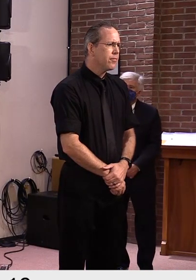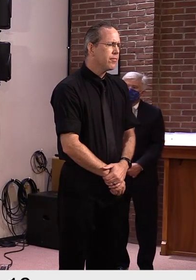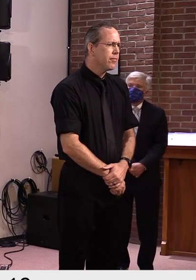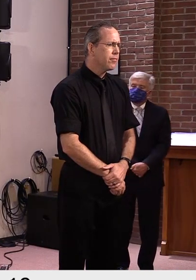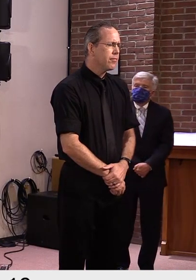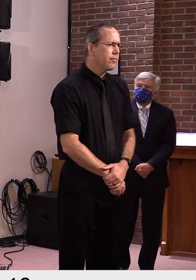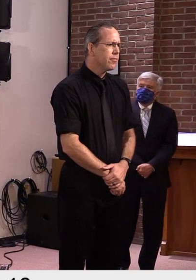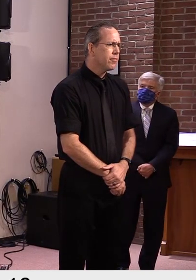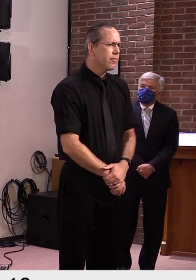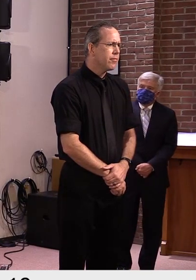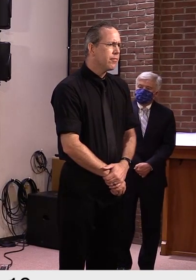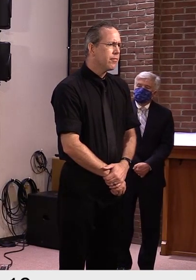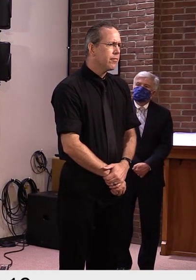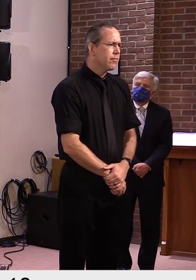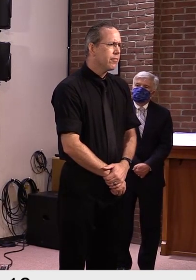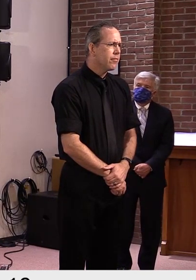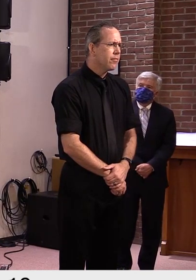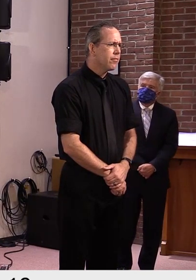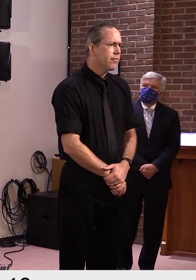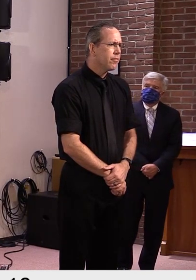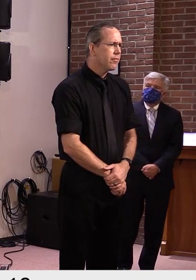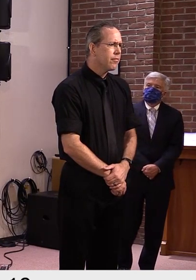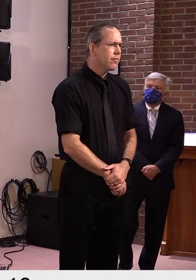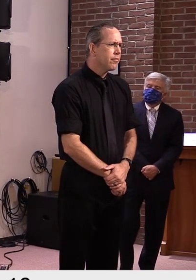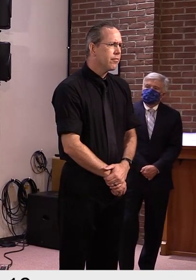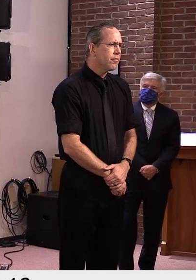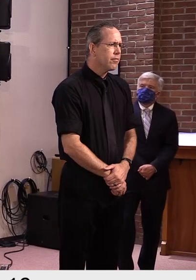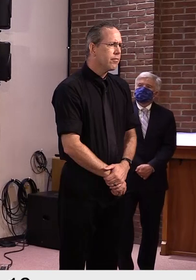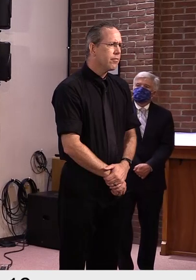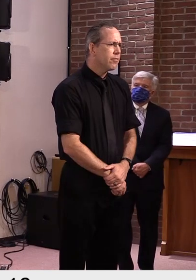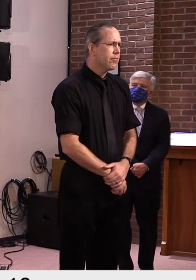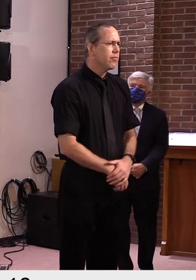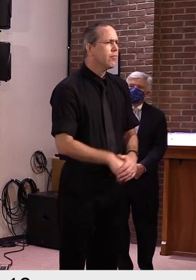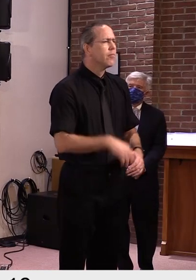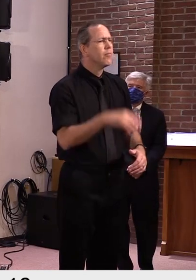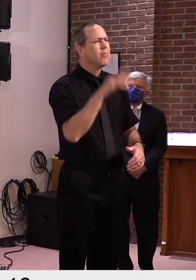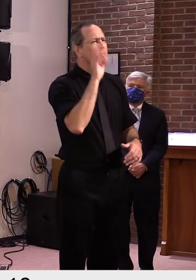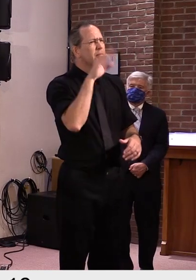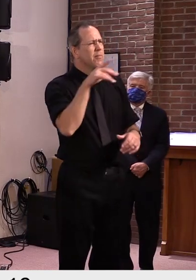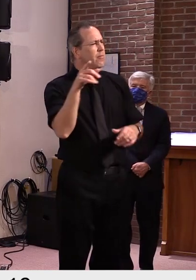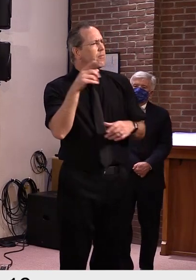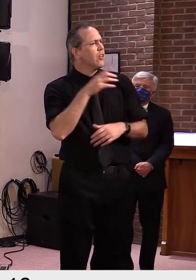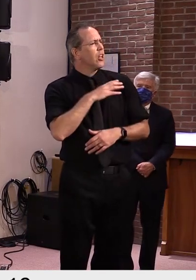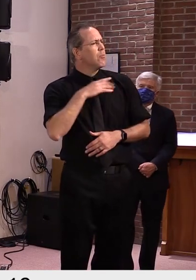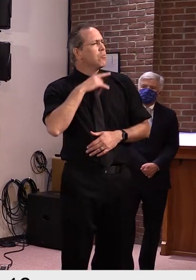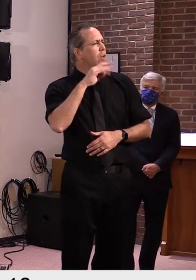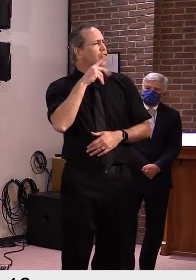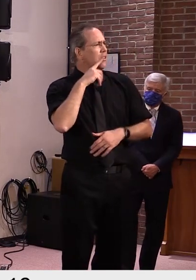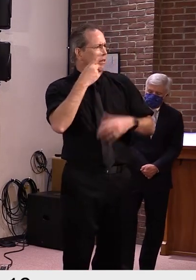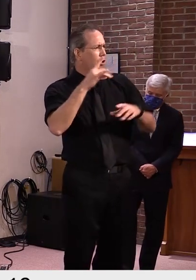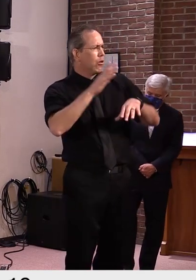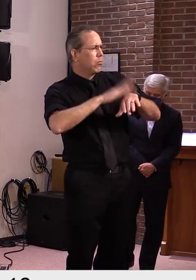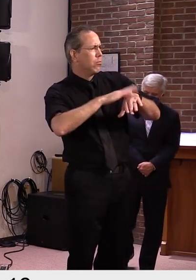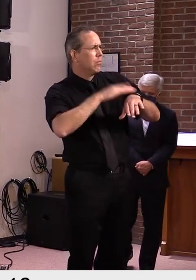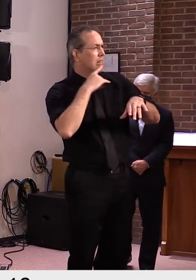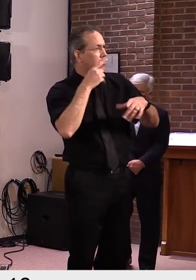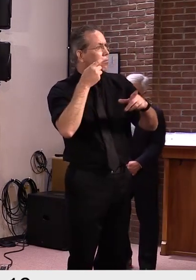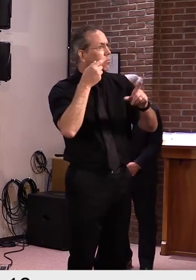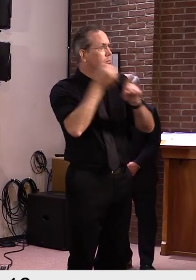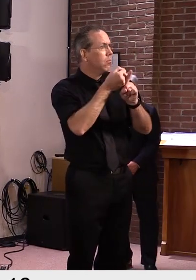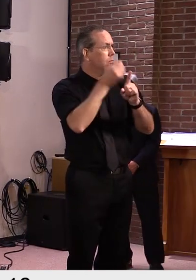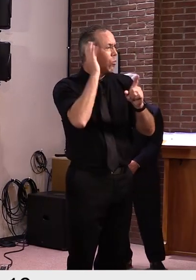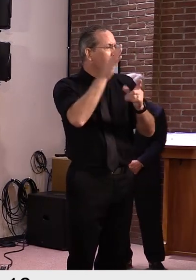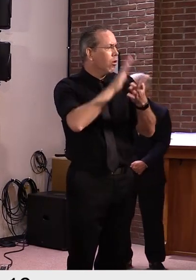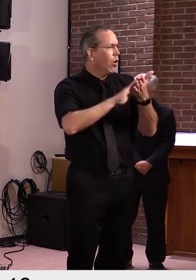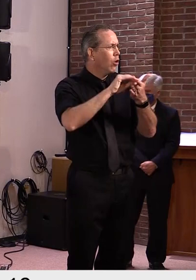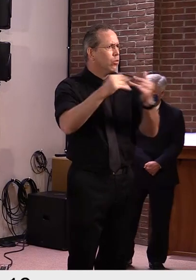colleges. Um, I might refer to Commissioner Scherling, um, who can give us a, an